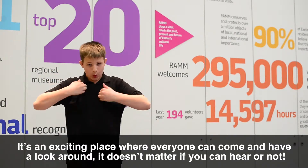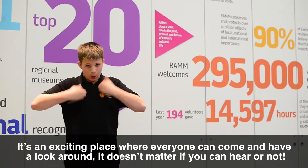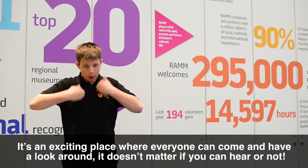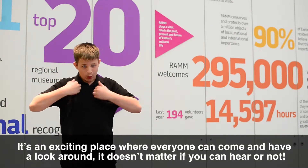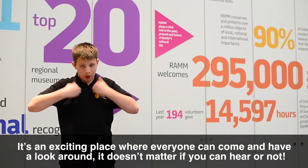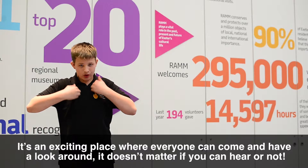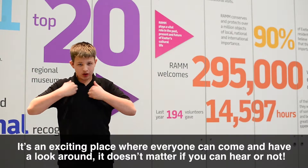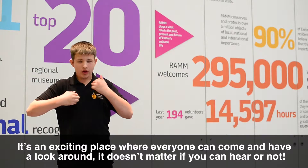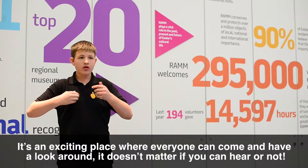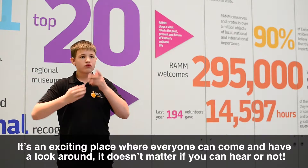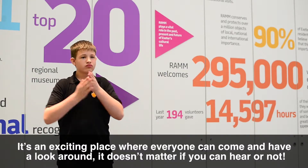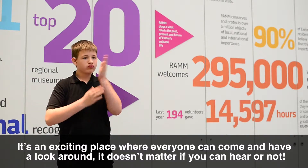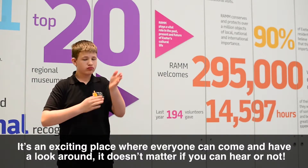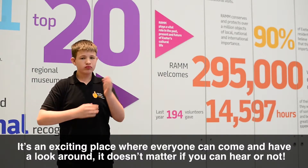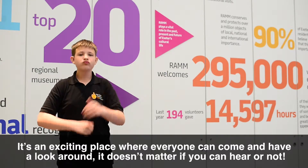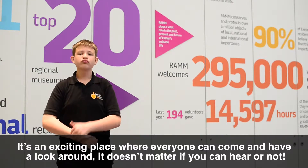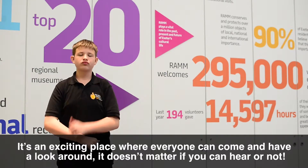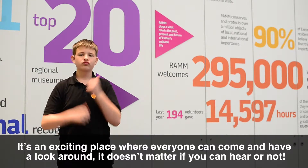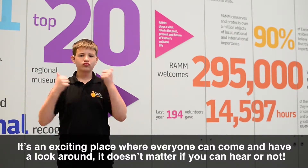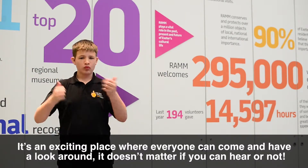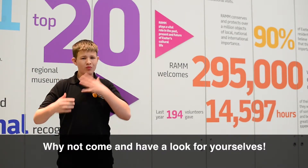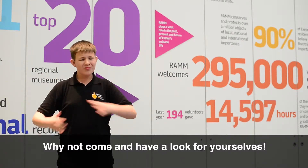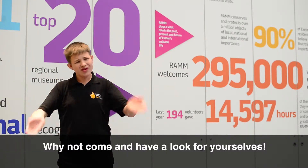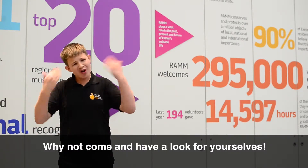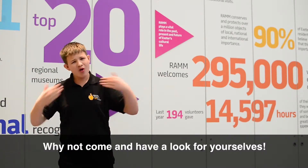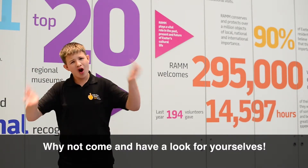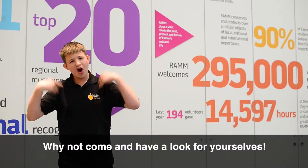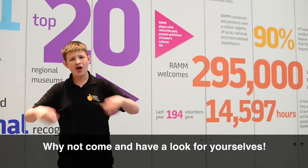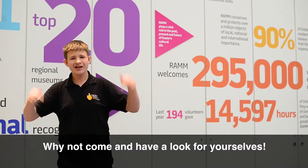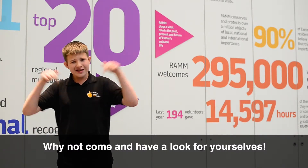if you can hear or not. Why not come and have a look for yourselves?